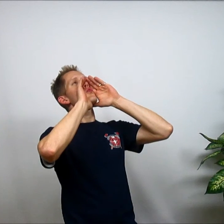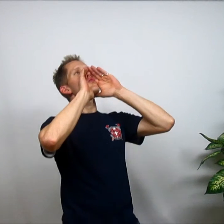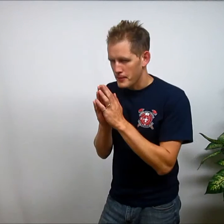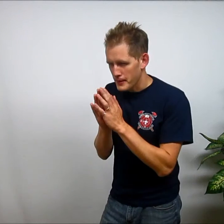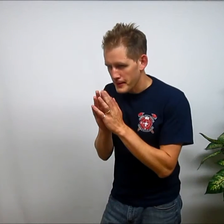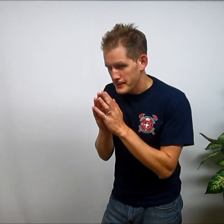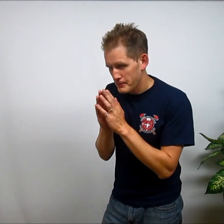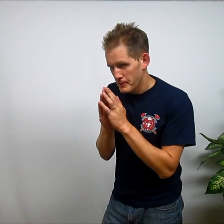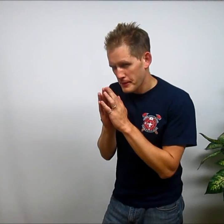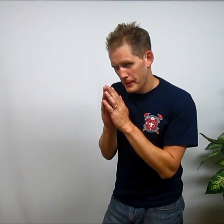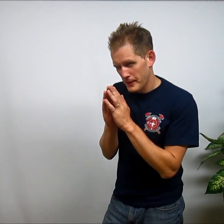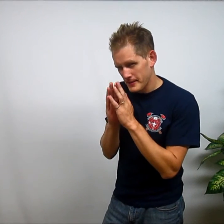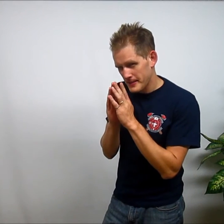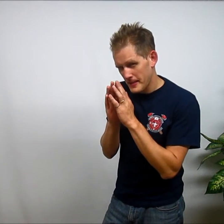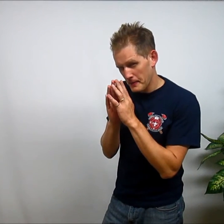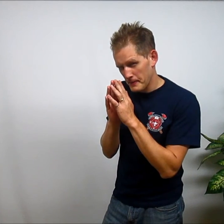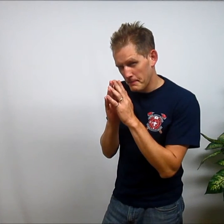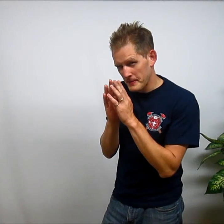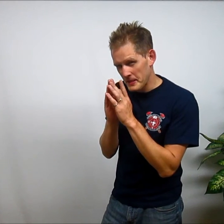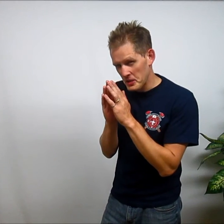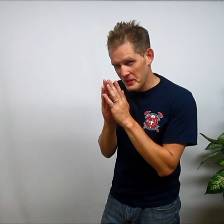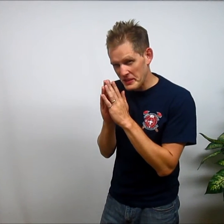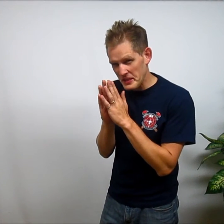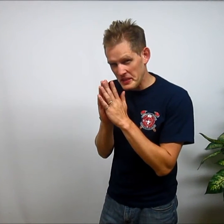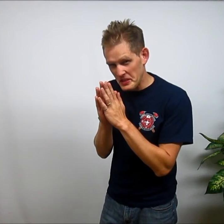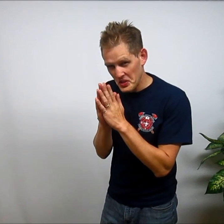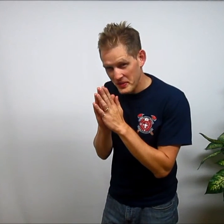Plus, I'm working on a secret weapon that you will see soon.